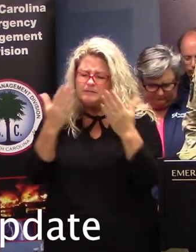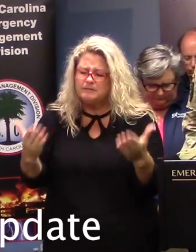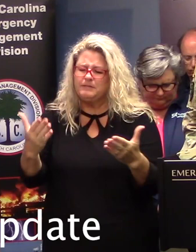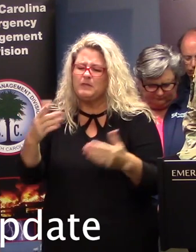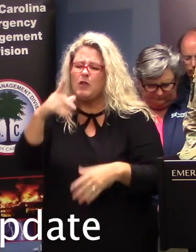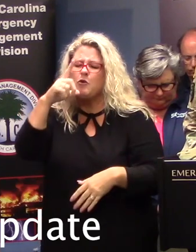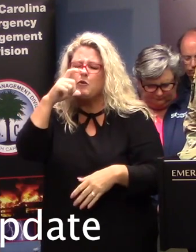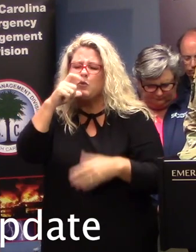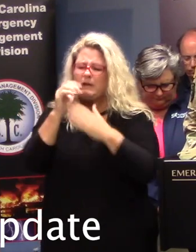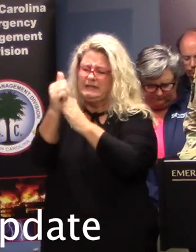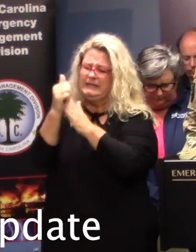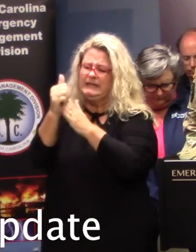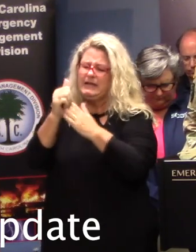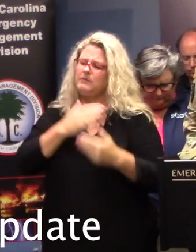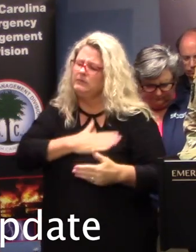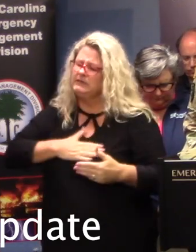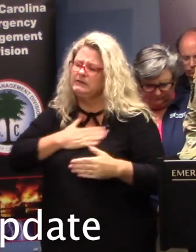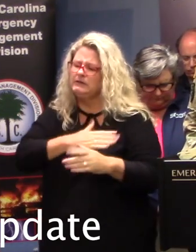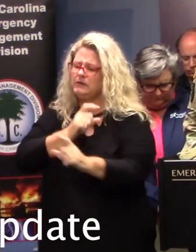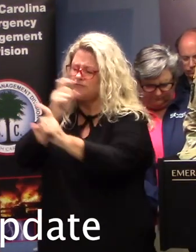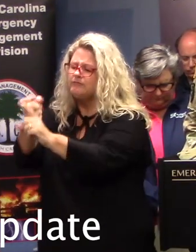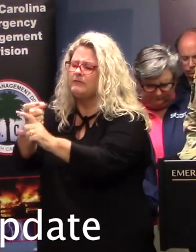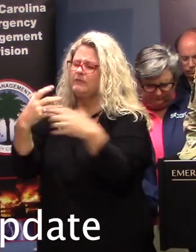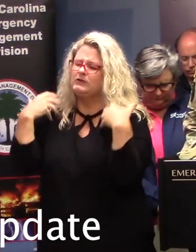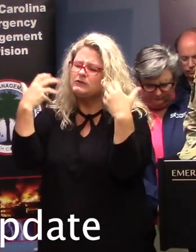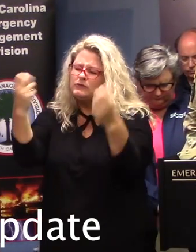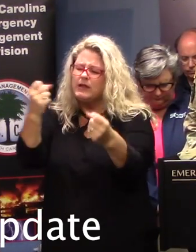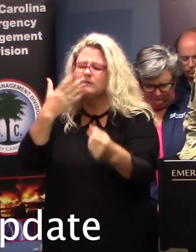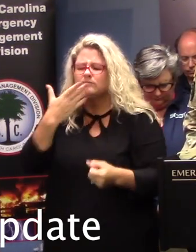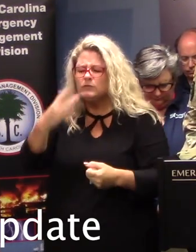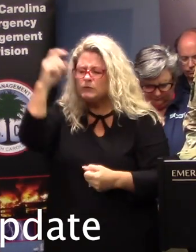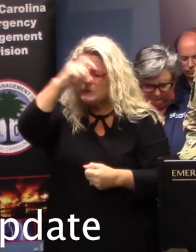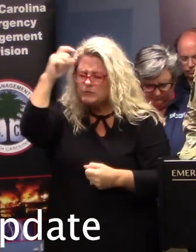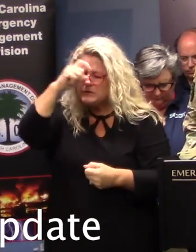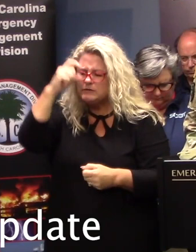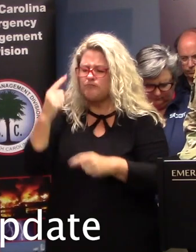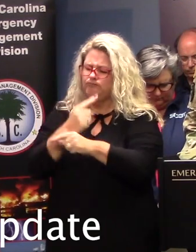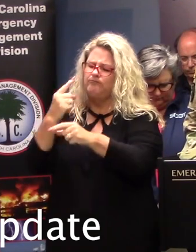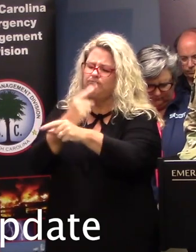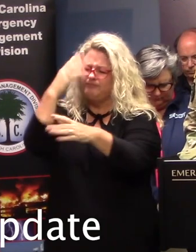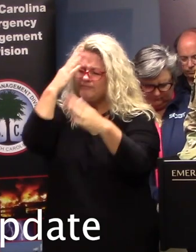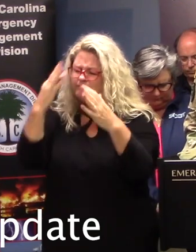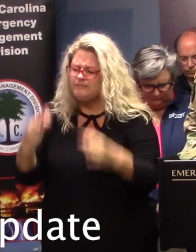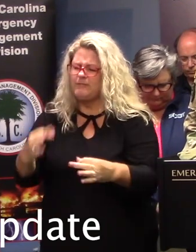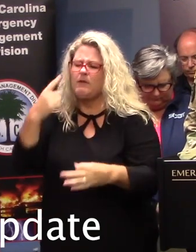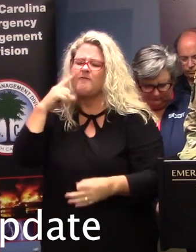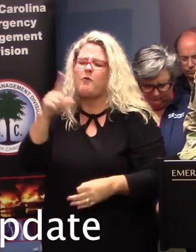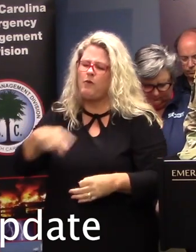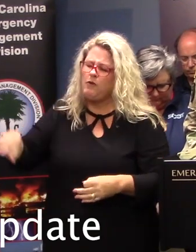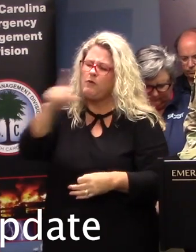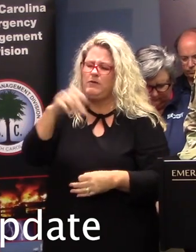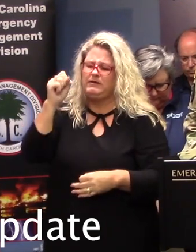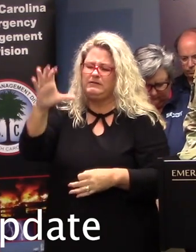in positions of leadership, may you give them the strength and the wisdom to make decisions that are appropriate to help safeguard the citizens of